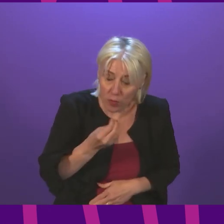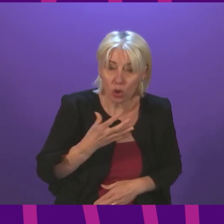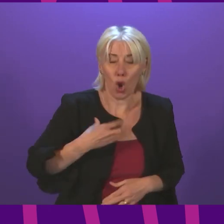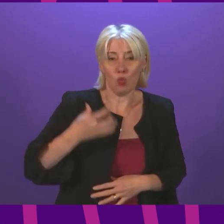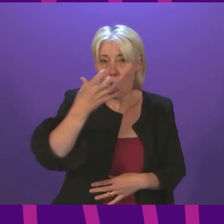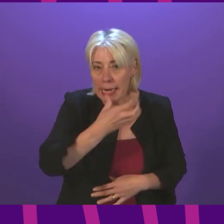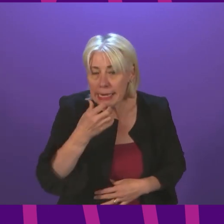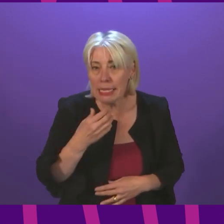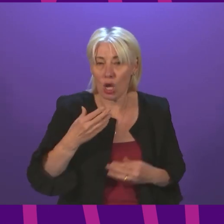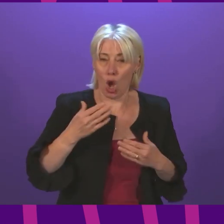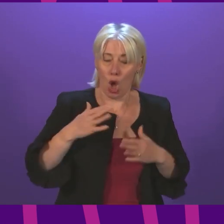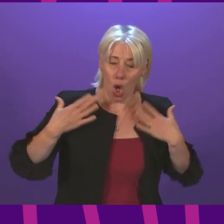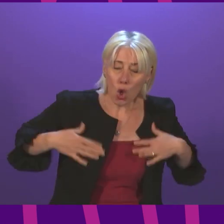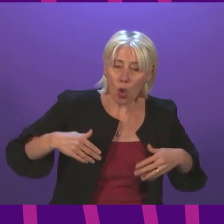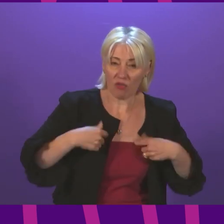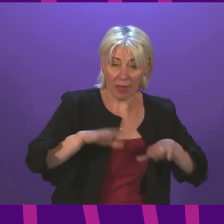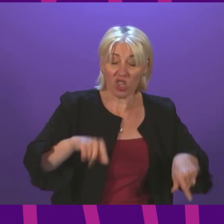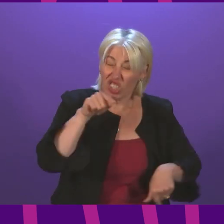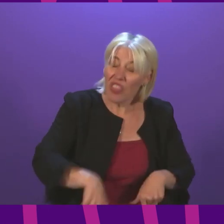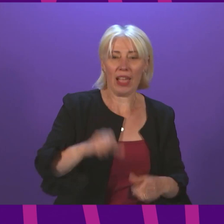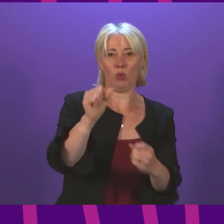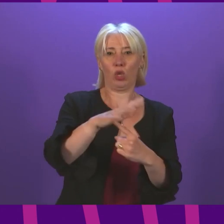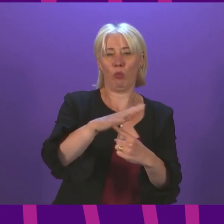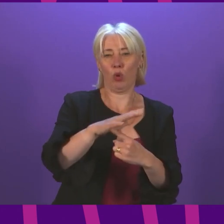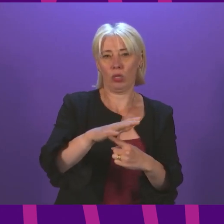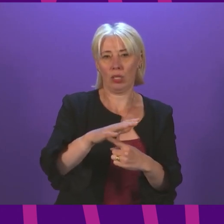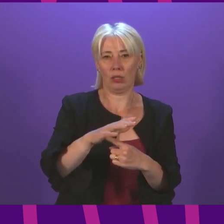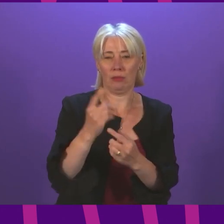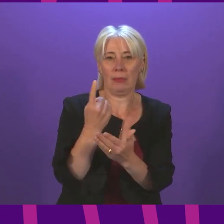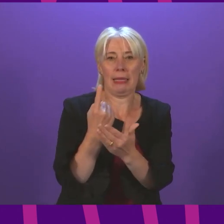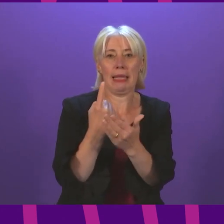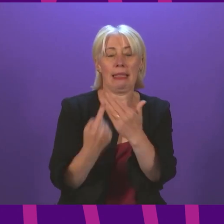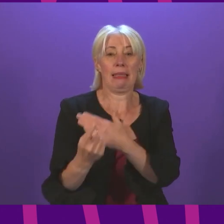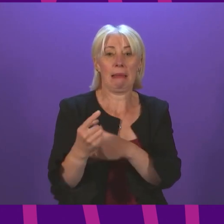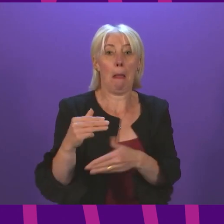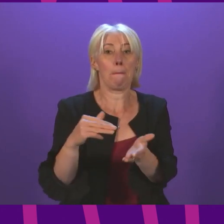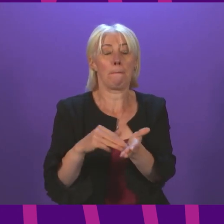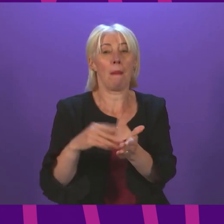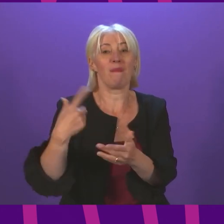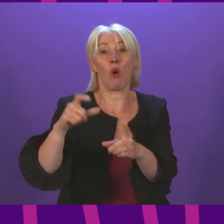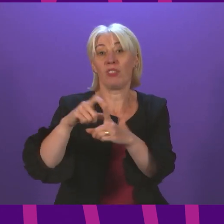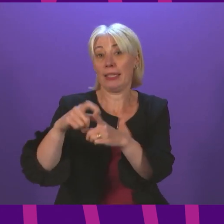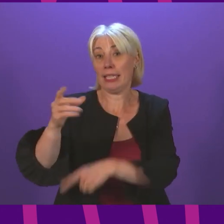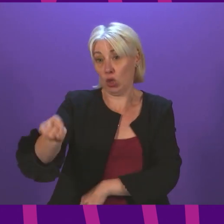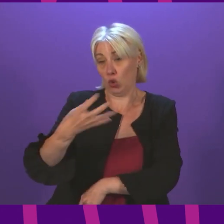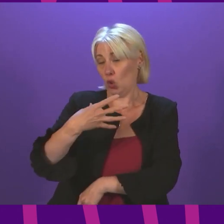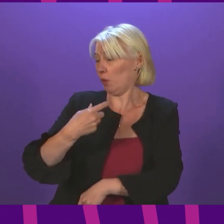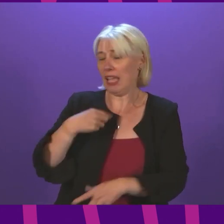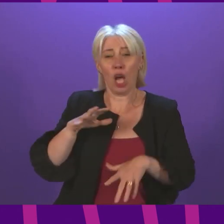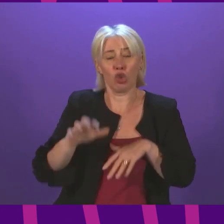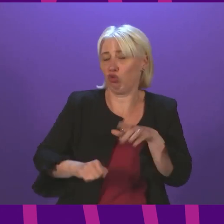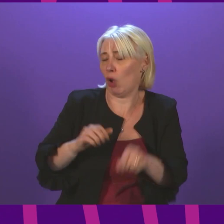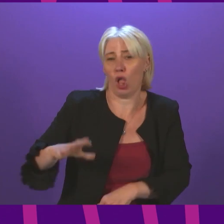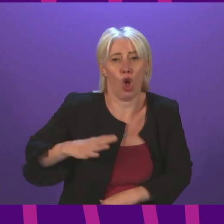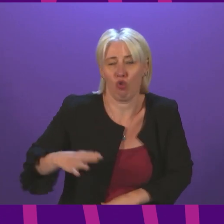on your child's back is what matters. A single mother from Dundee says it's already a struggle for me even